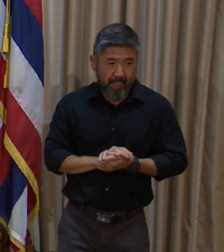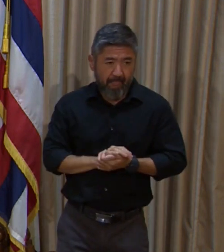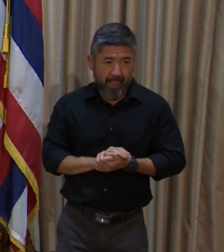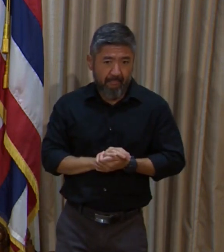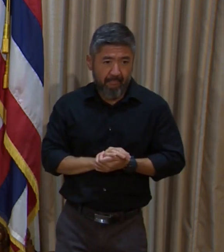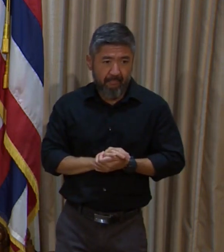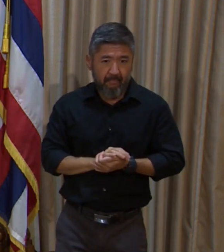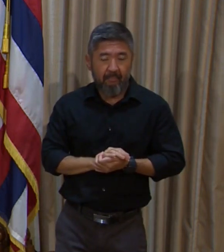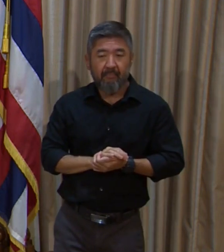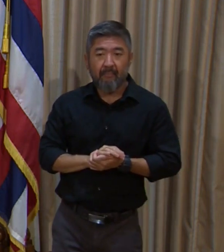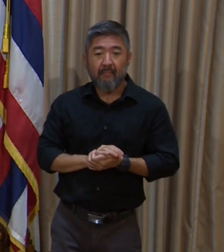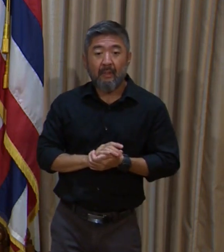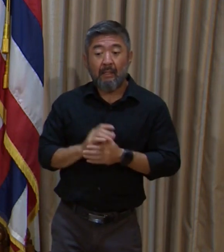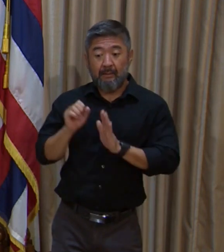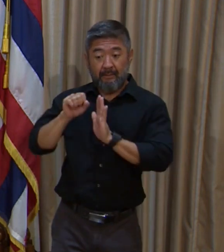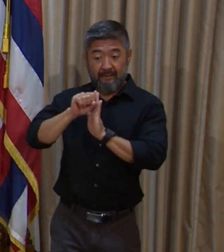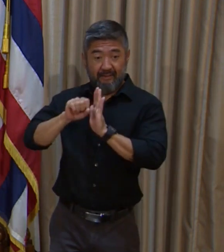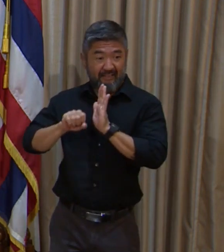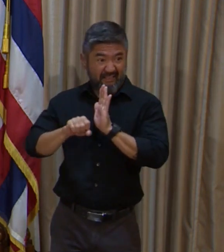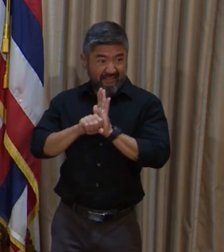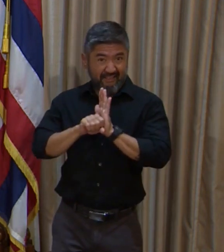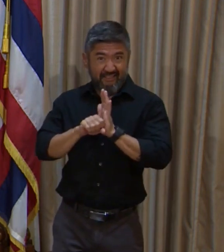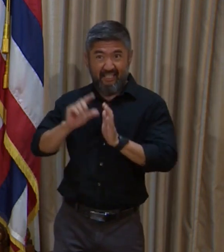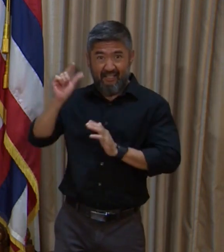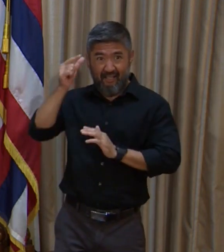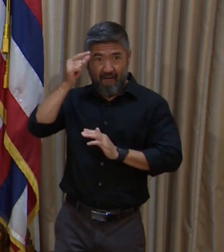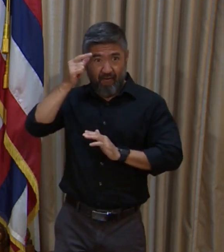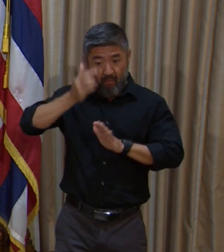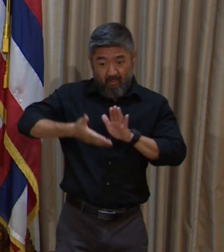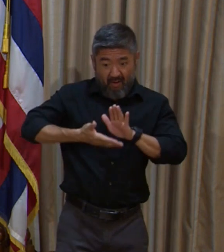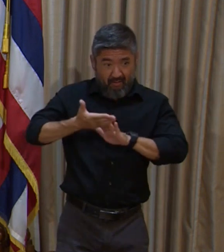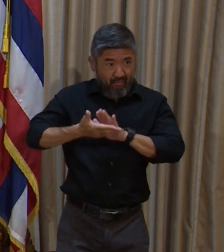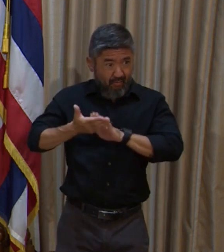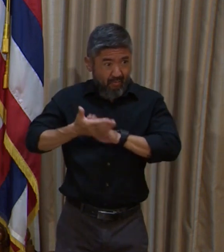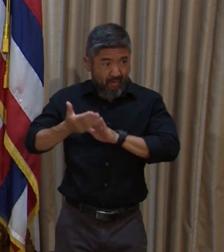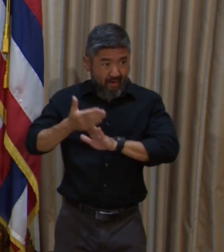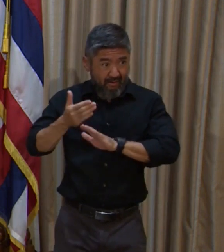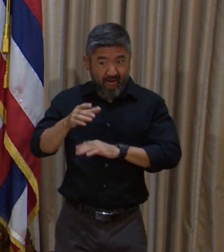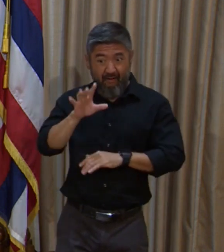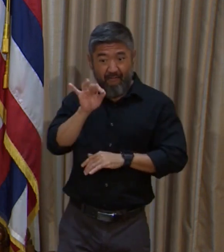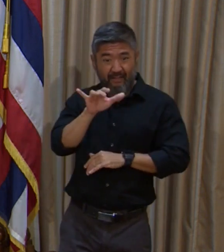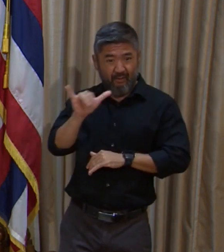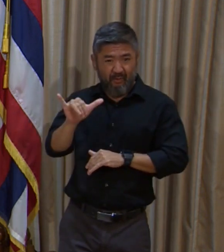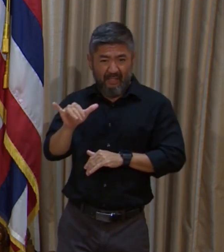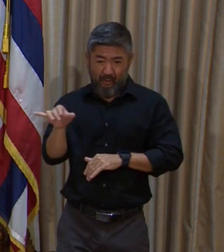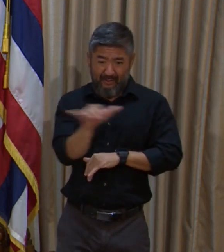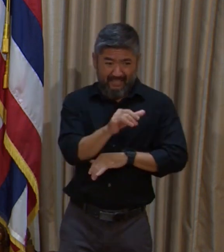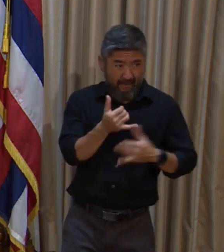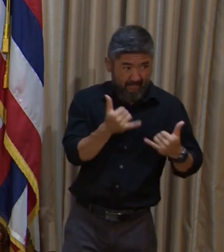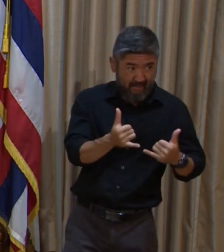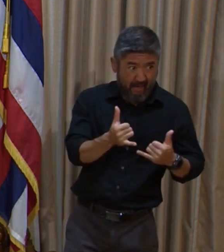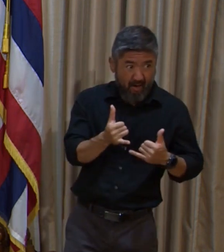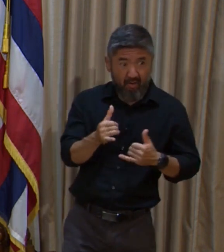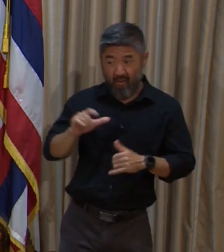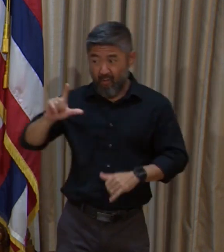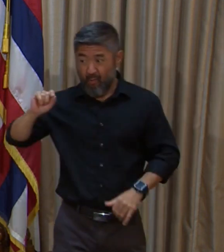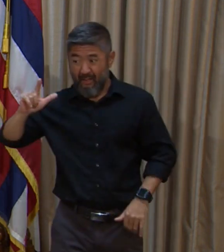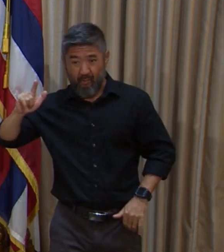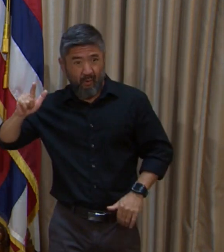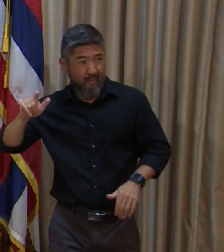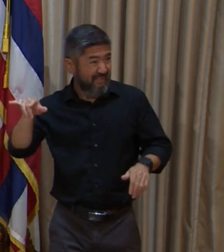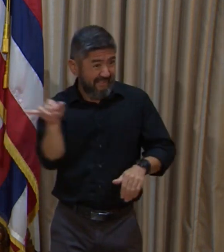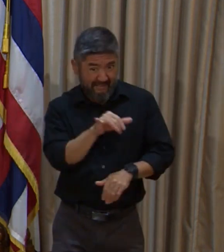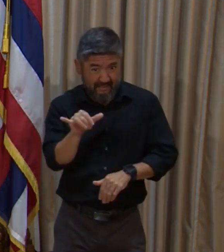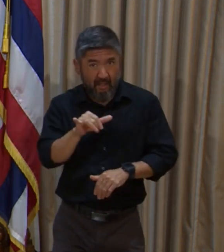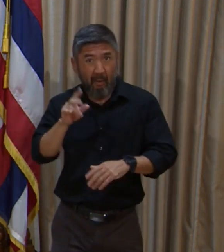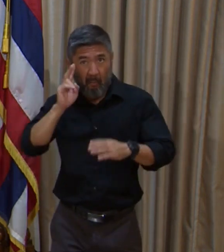in fact, state government continued at the fiscal year 21 level, then we would be projecting